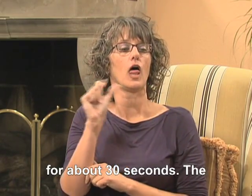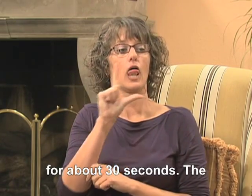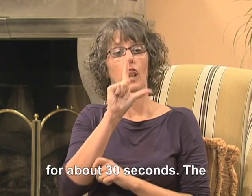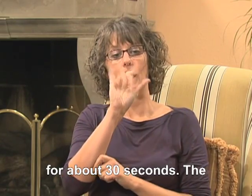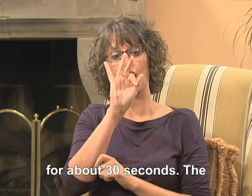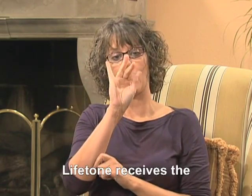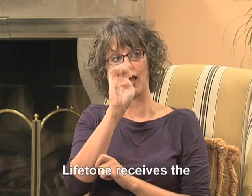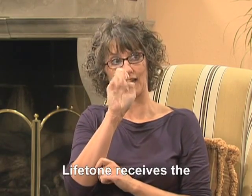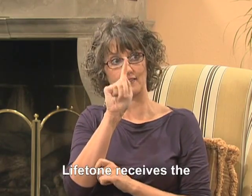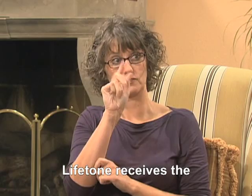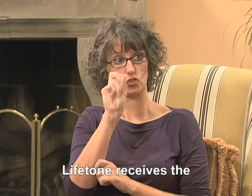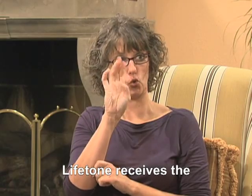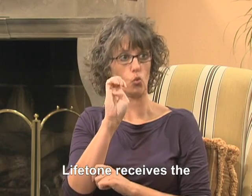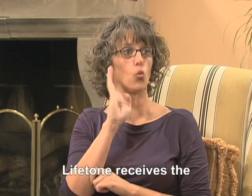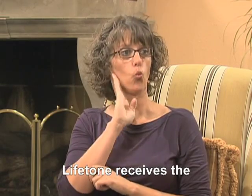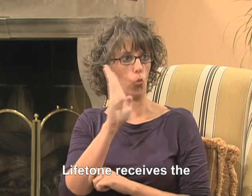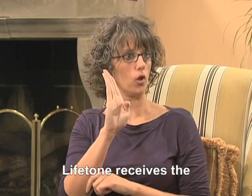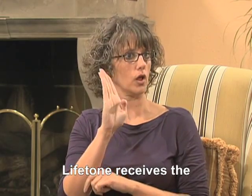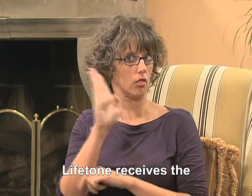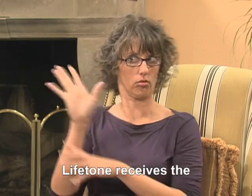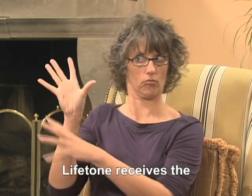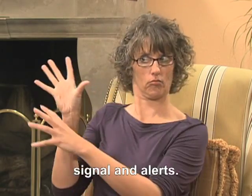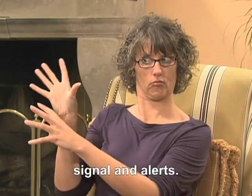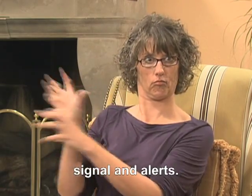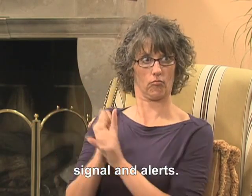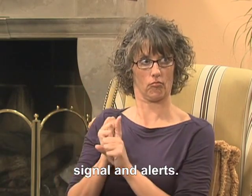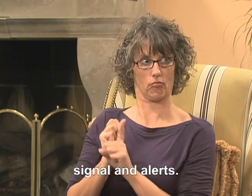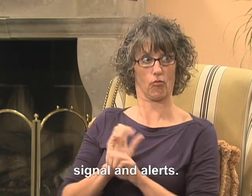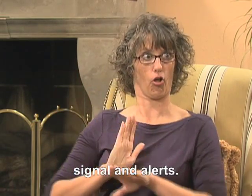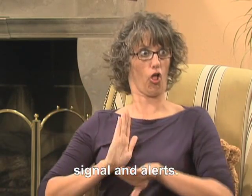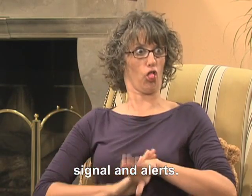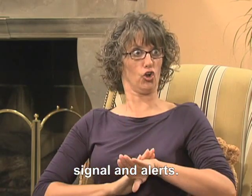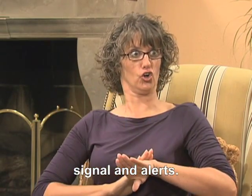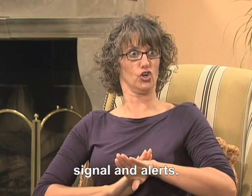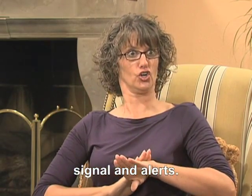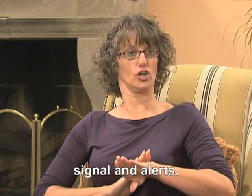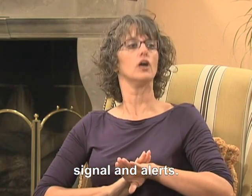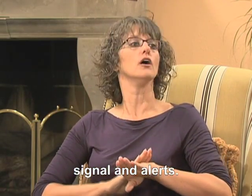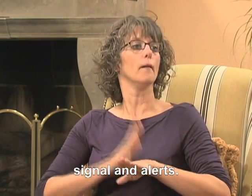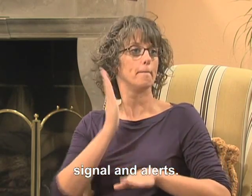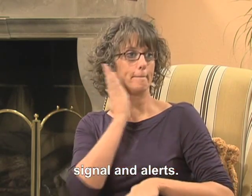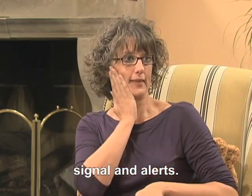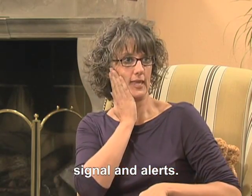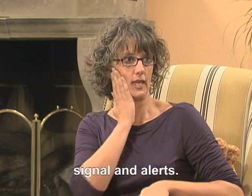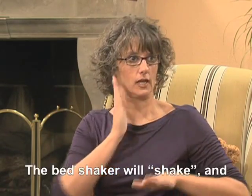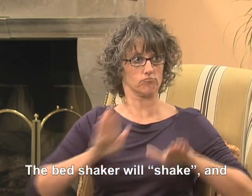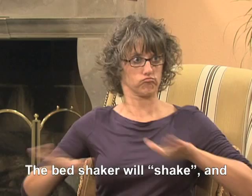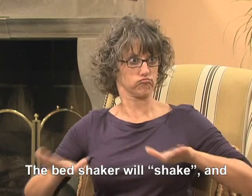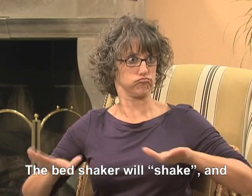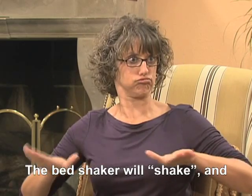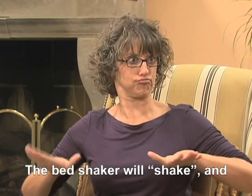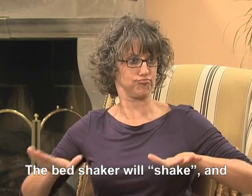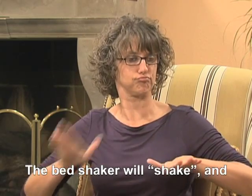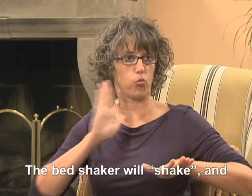The Lifetone receives the signal and alerts. The bed shaker will shake